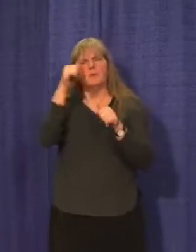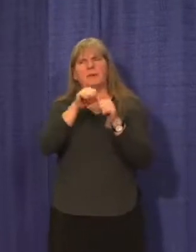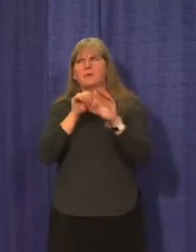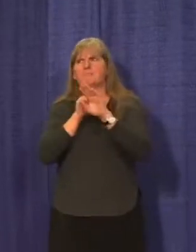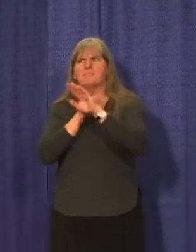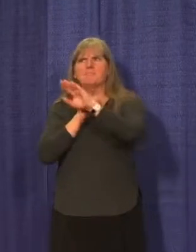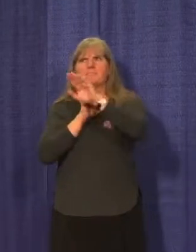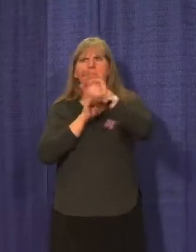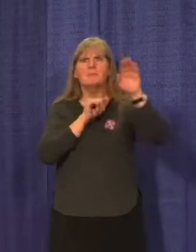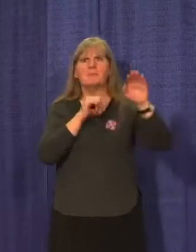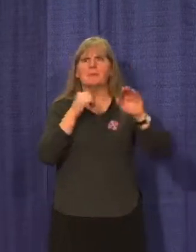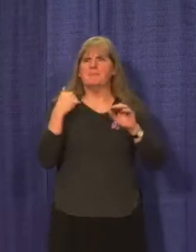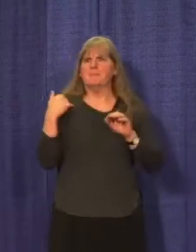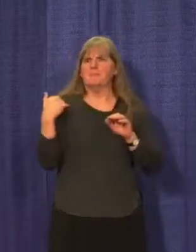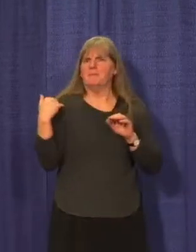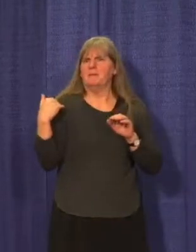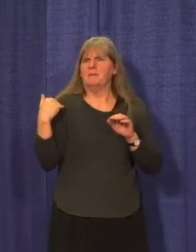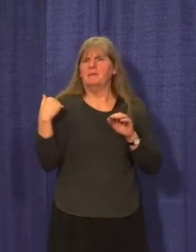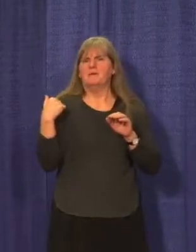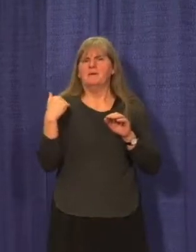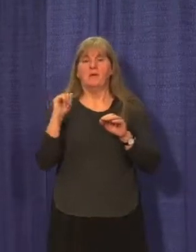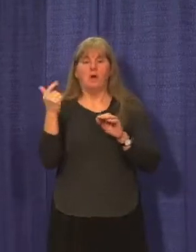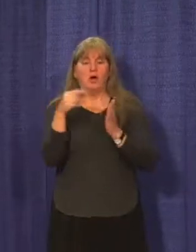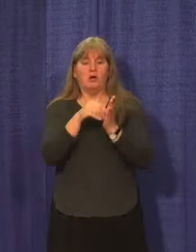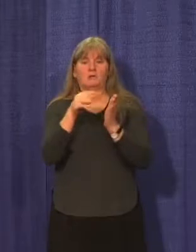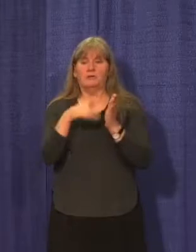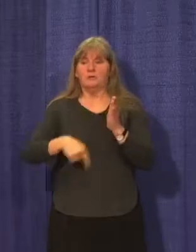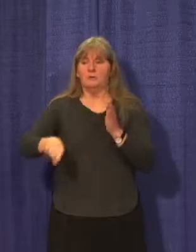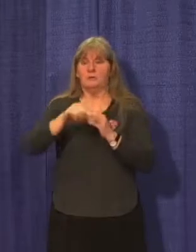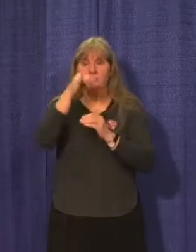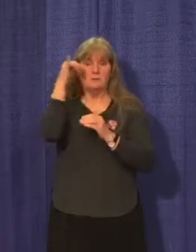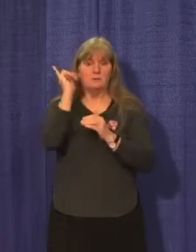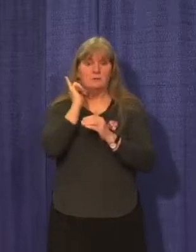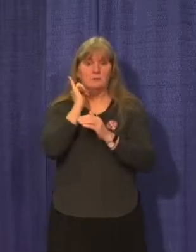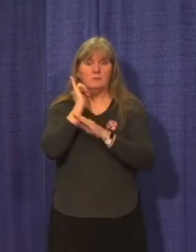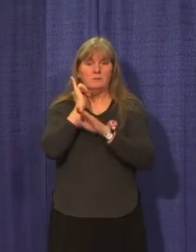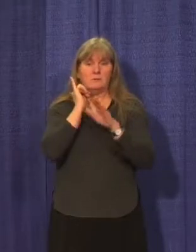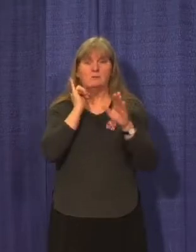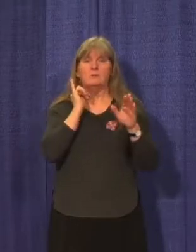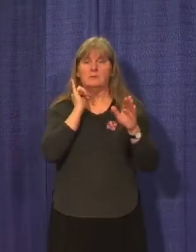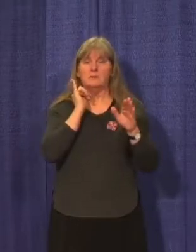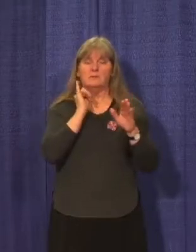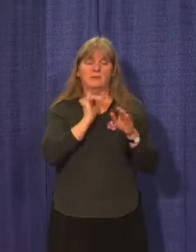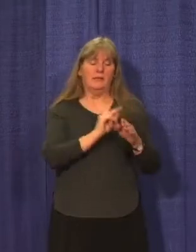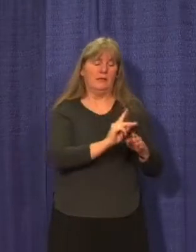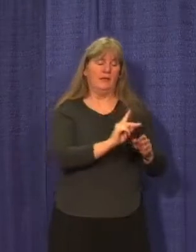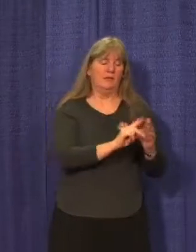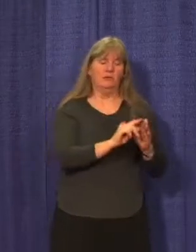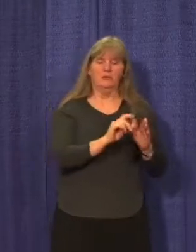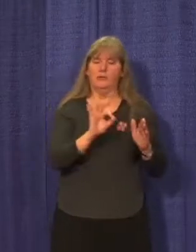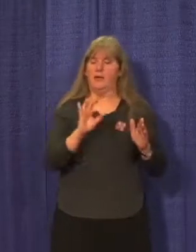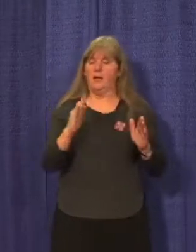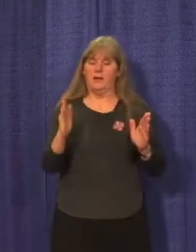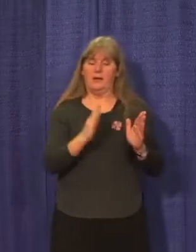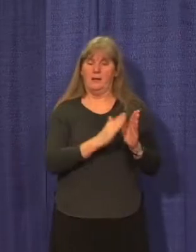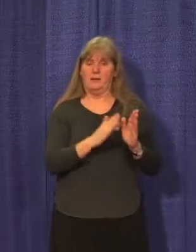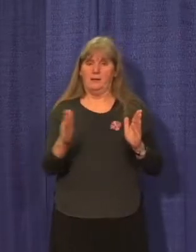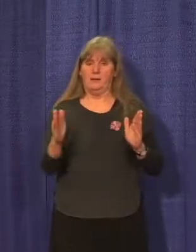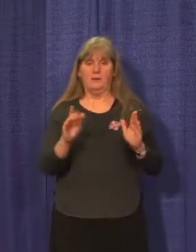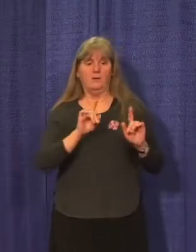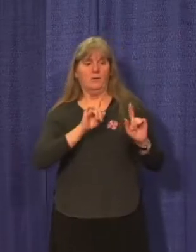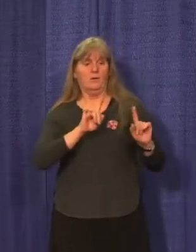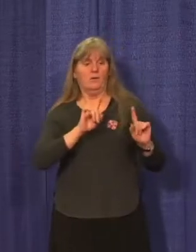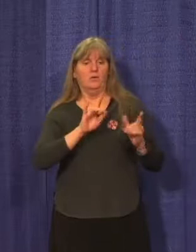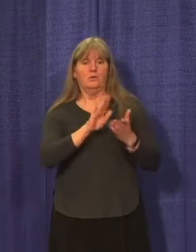and your listeners that all students in the territory kindergarten to grade 9 are attending